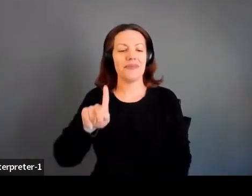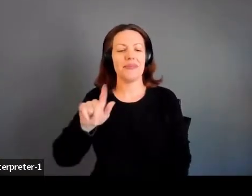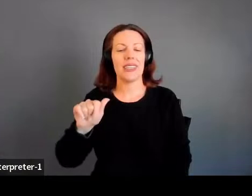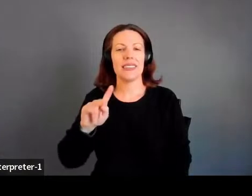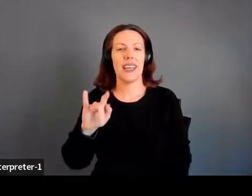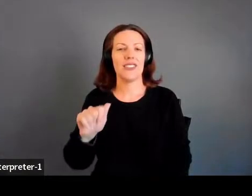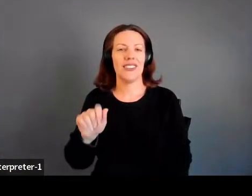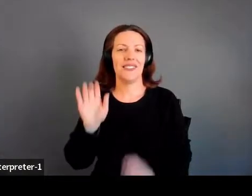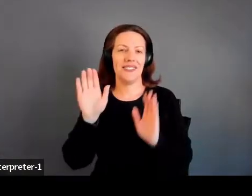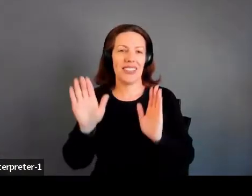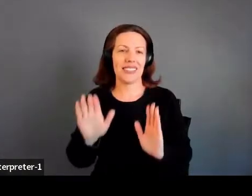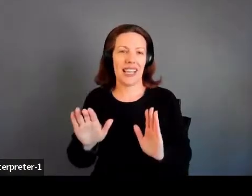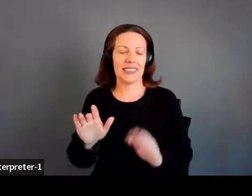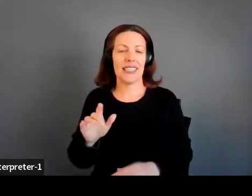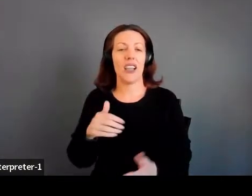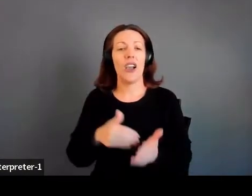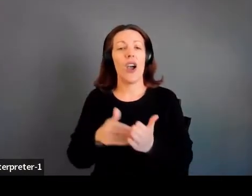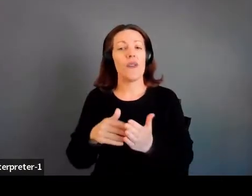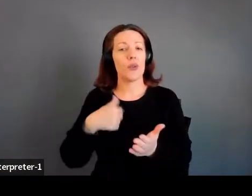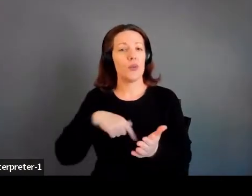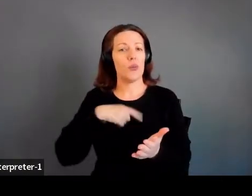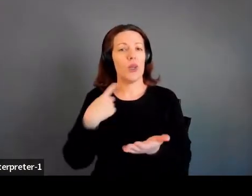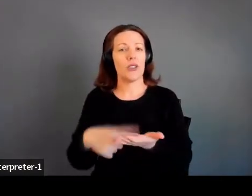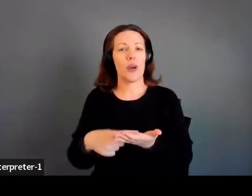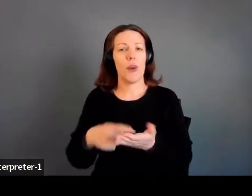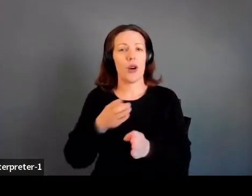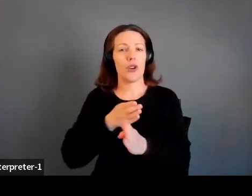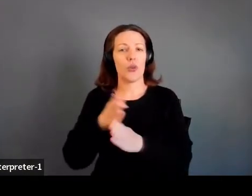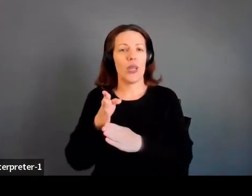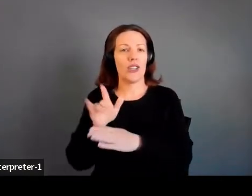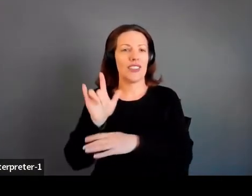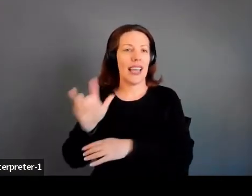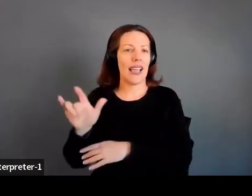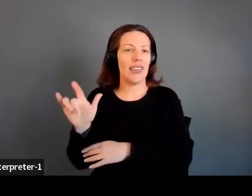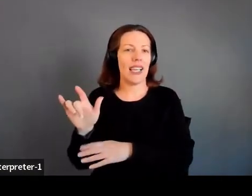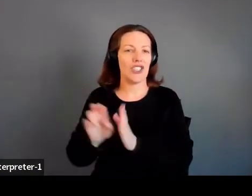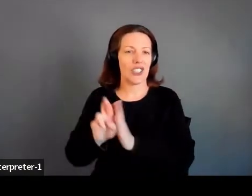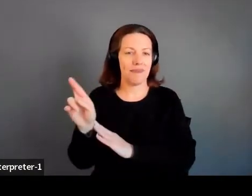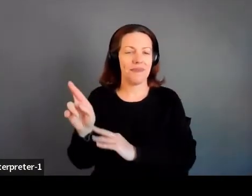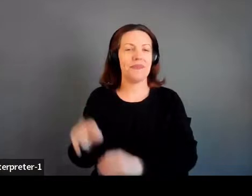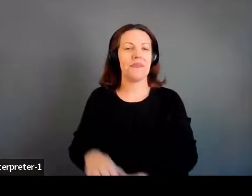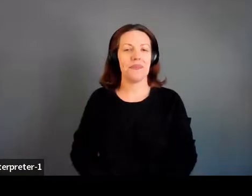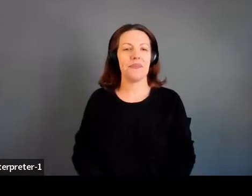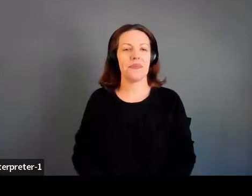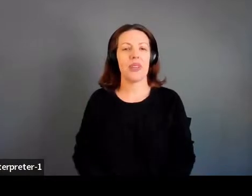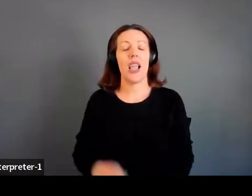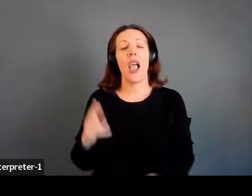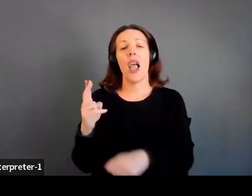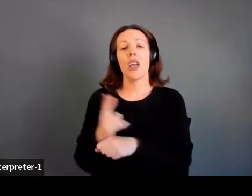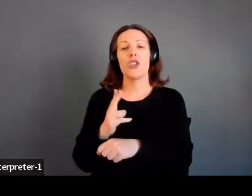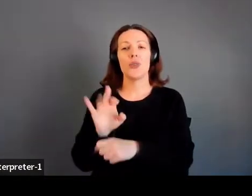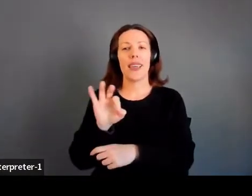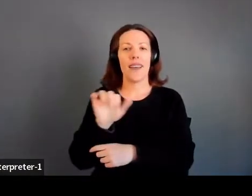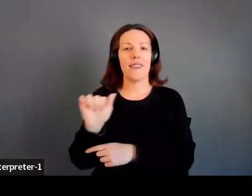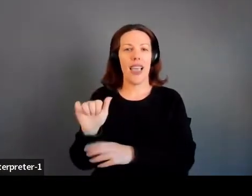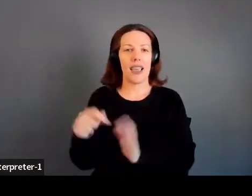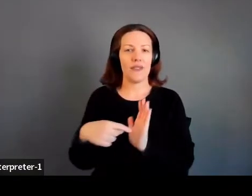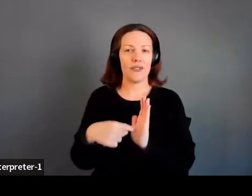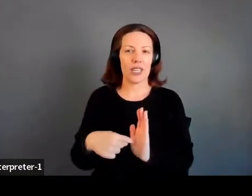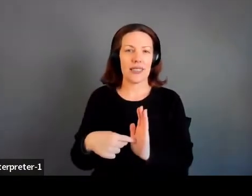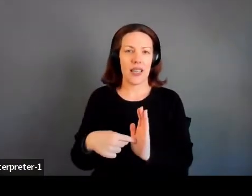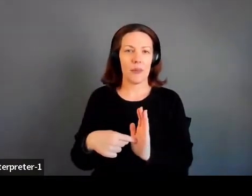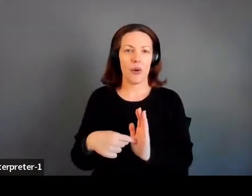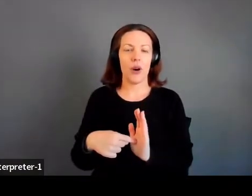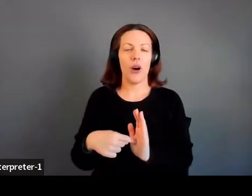often talk about, uh, careers in aviation and using the FAA as an example, while